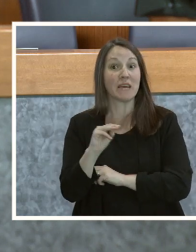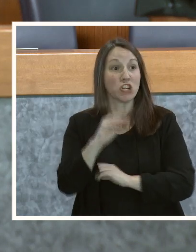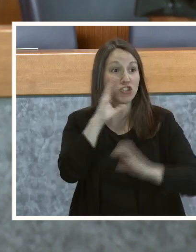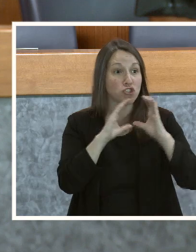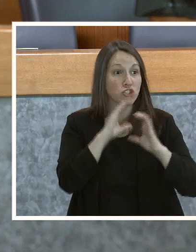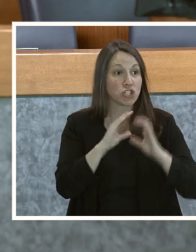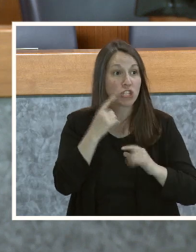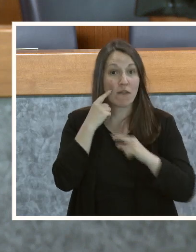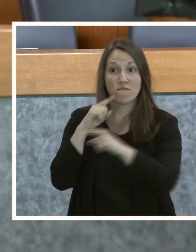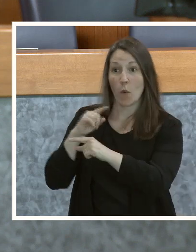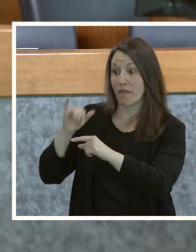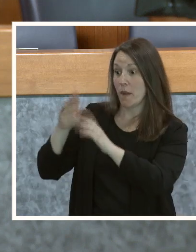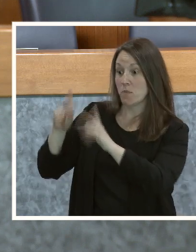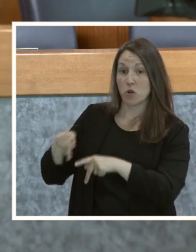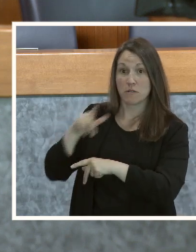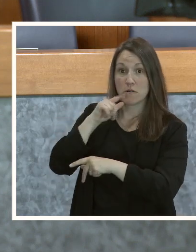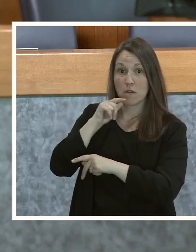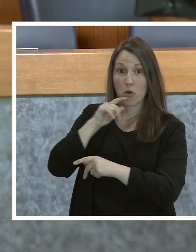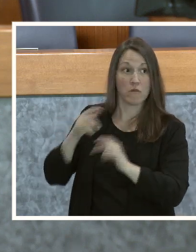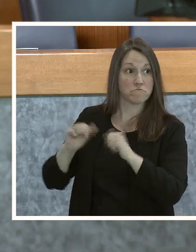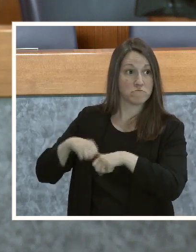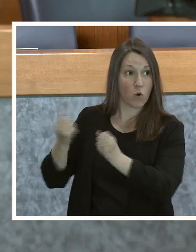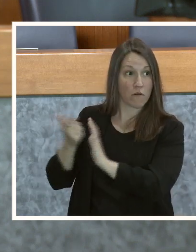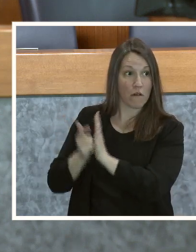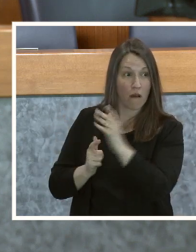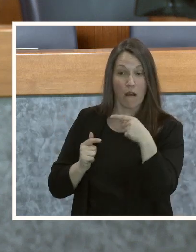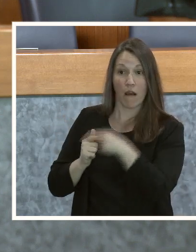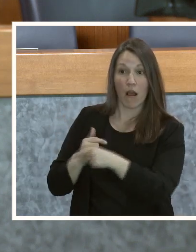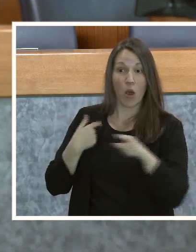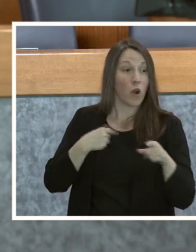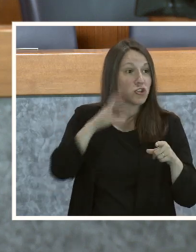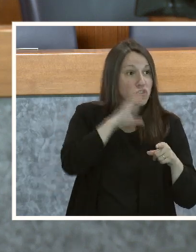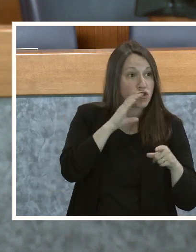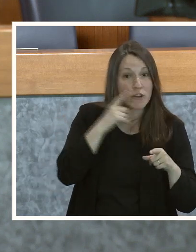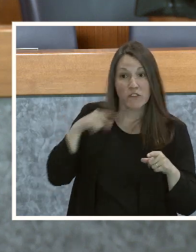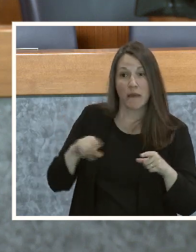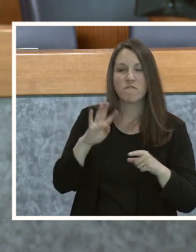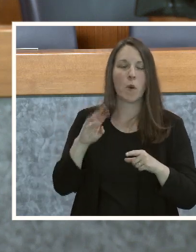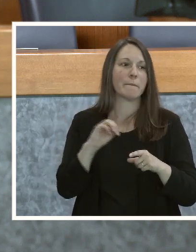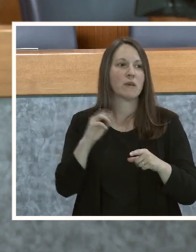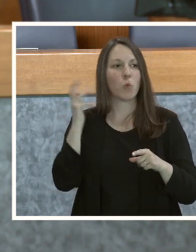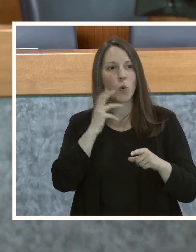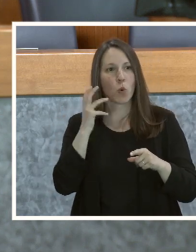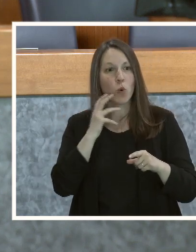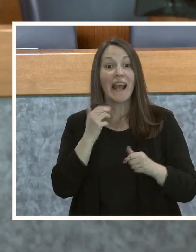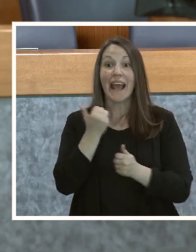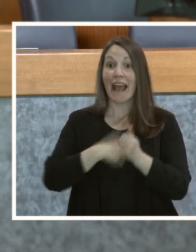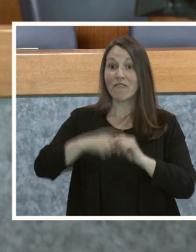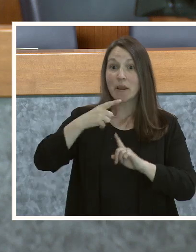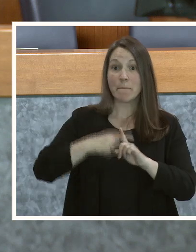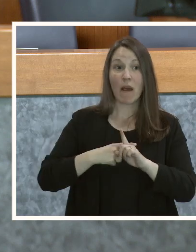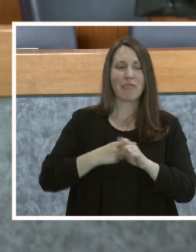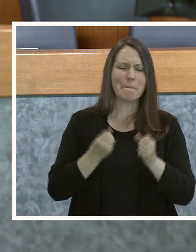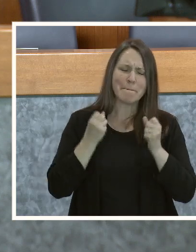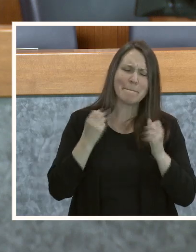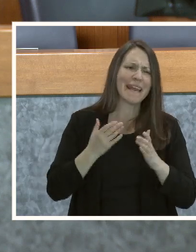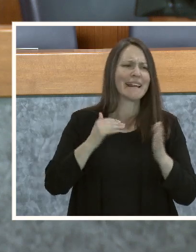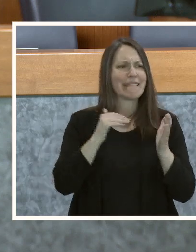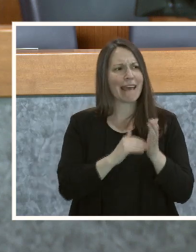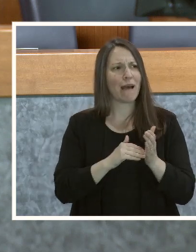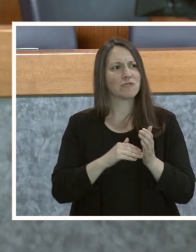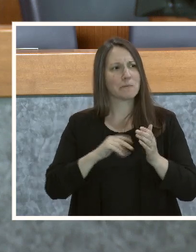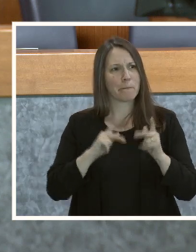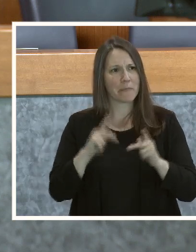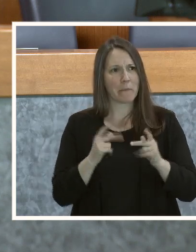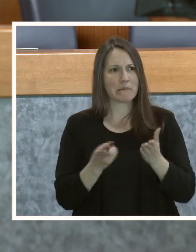or to find help across this commonwealth. Each month, thousands of new people sign up for notification about